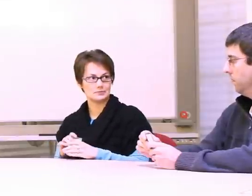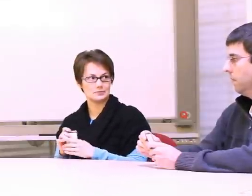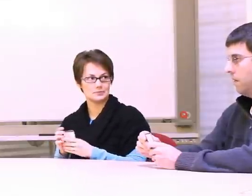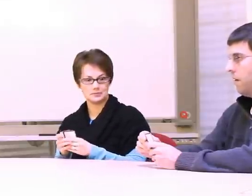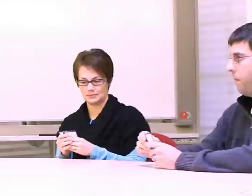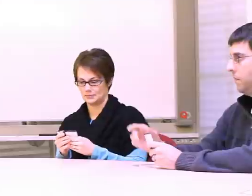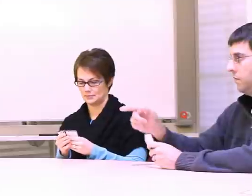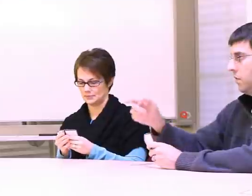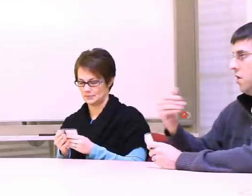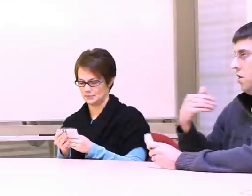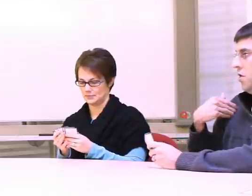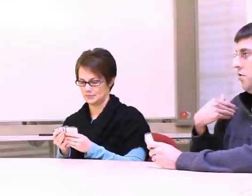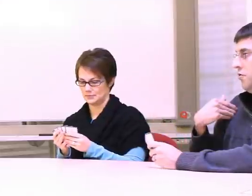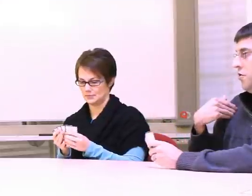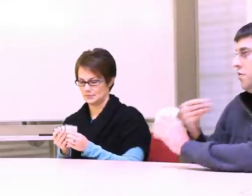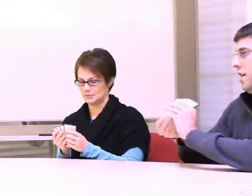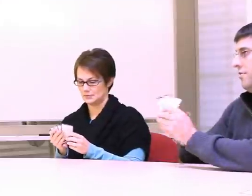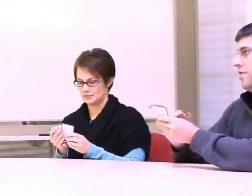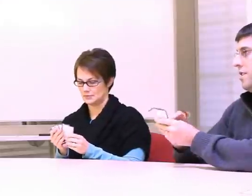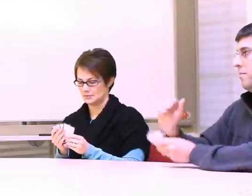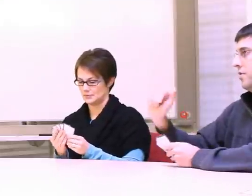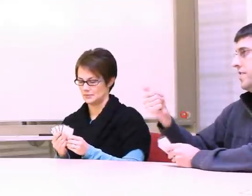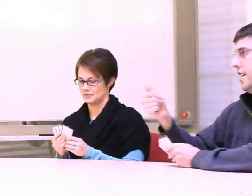I understand. Do you have the number 10?